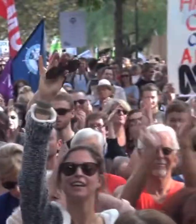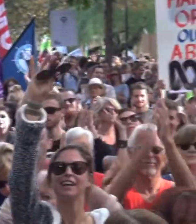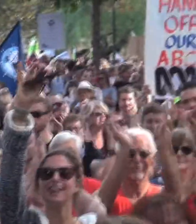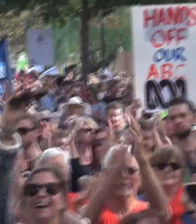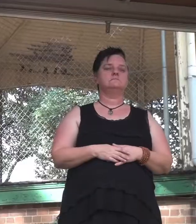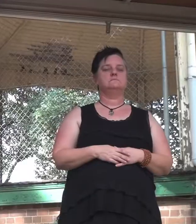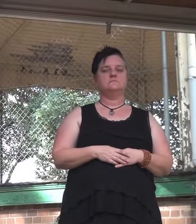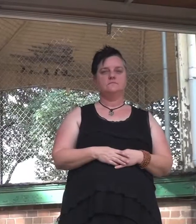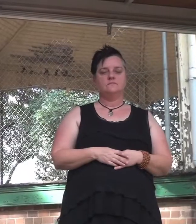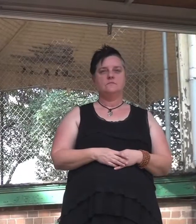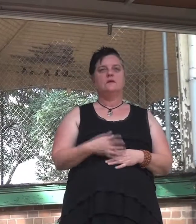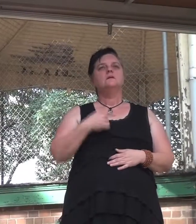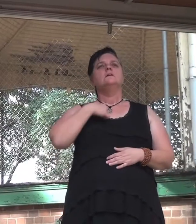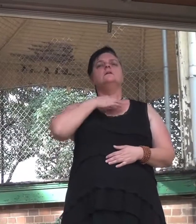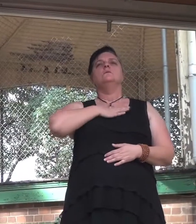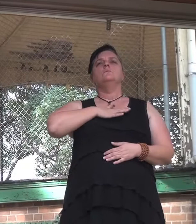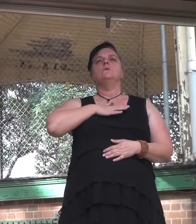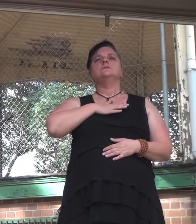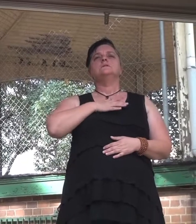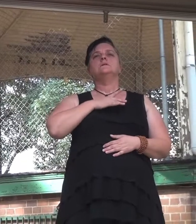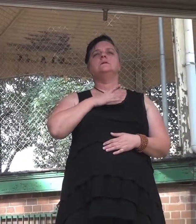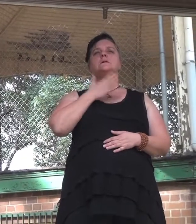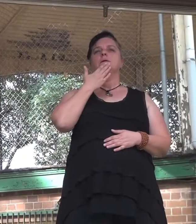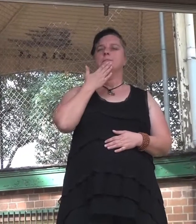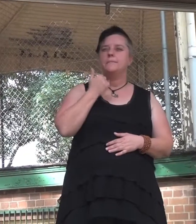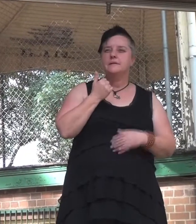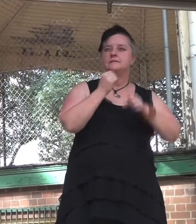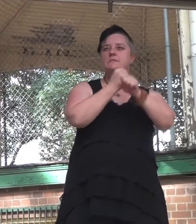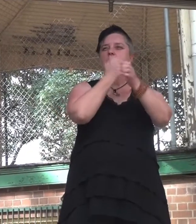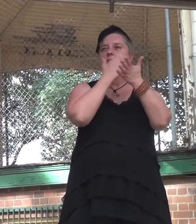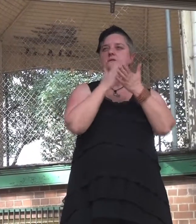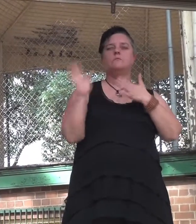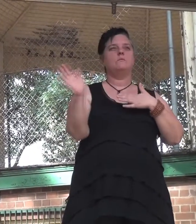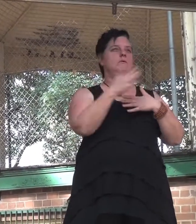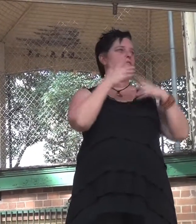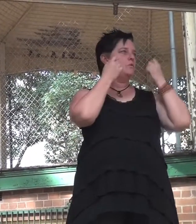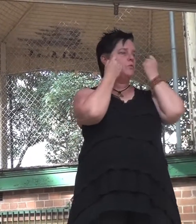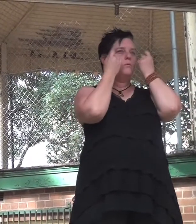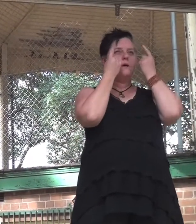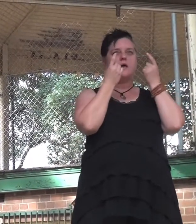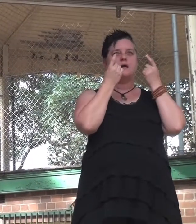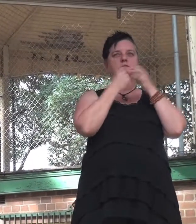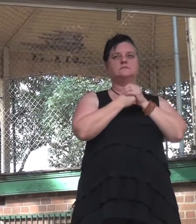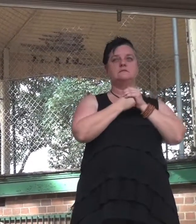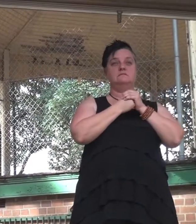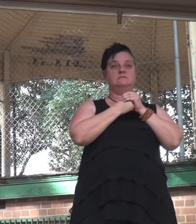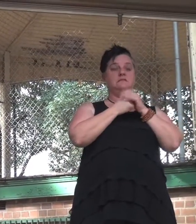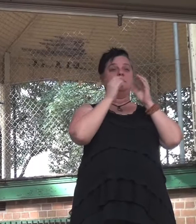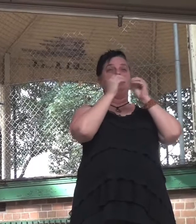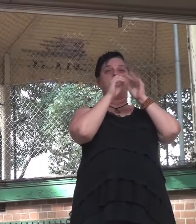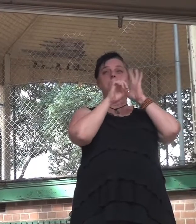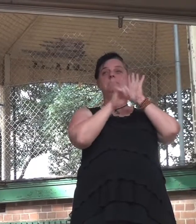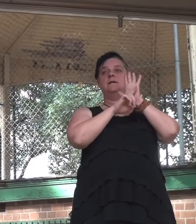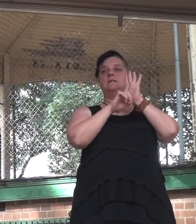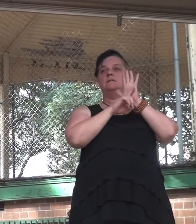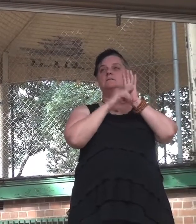So what I would say to you all is, do not be fooled. Do not be fooled by the sweet sounds of Bill Shorten, who spoke last week about